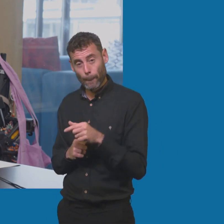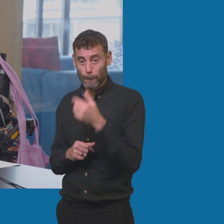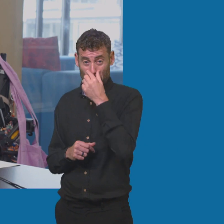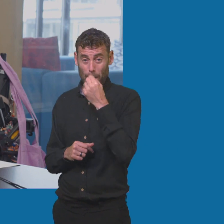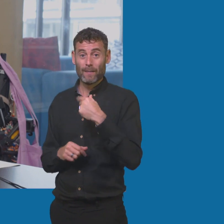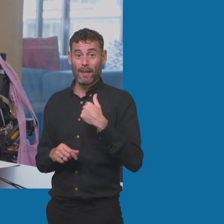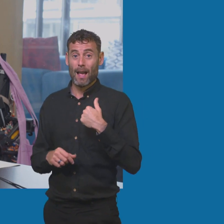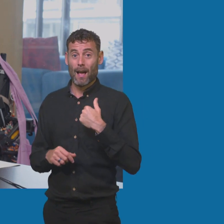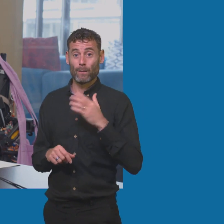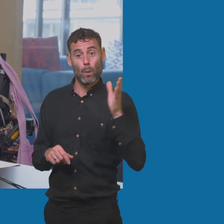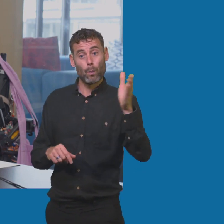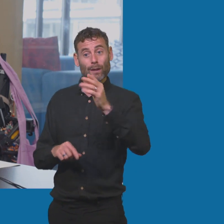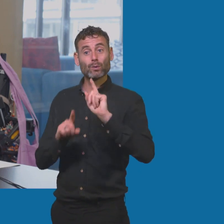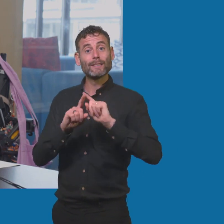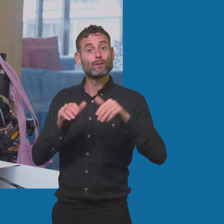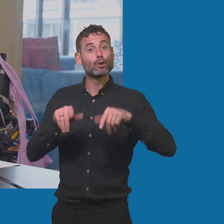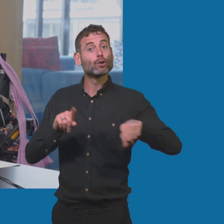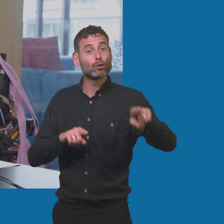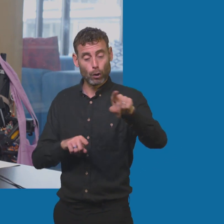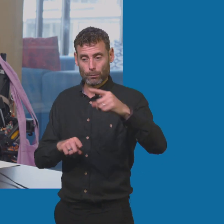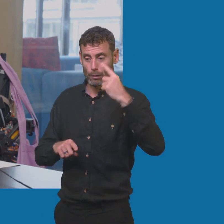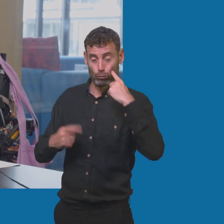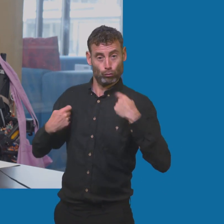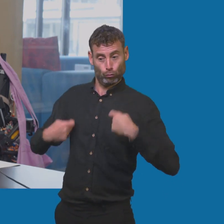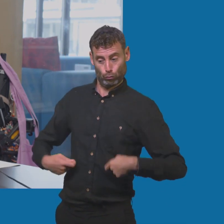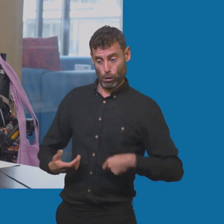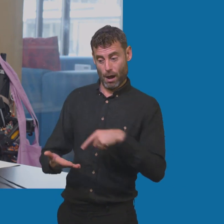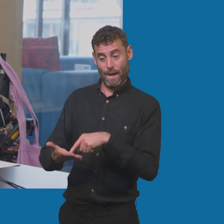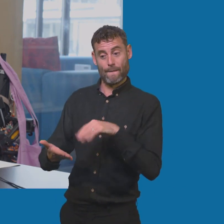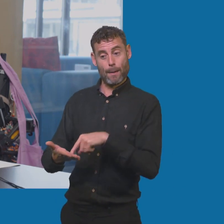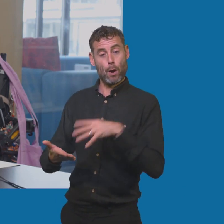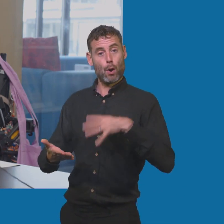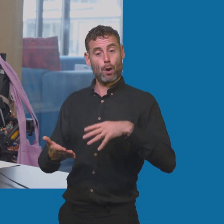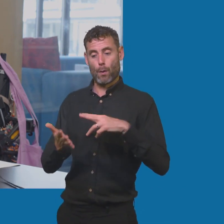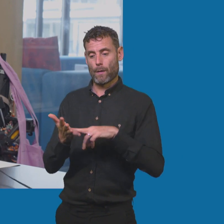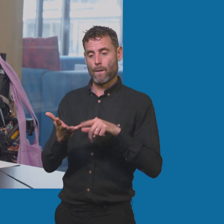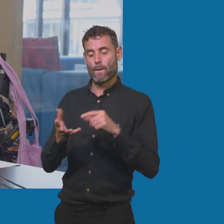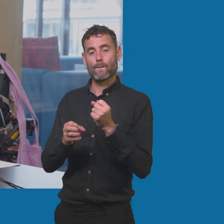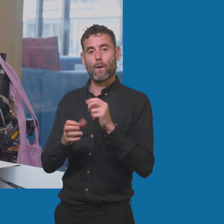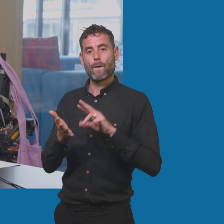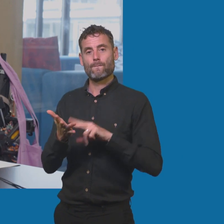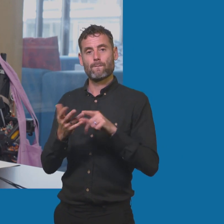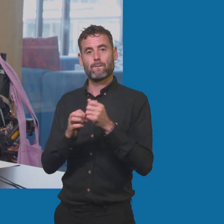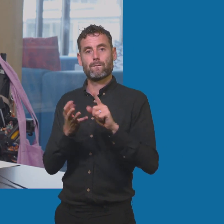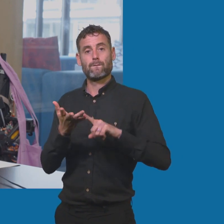all the covers of the edition of Vogue just because I want them all over my office when I